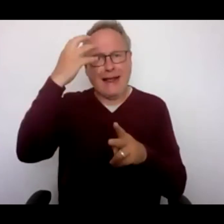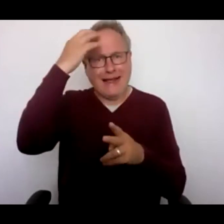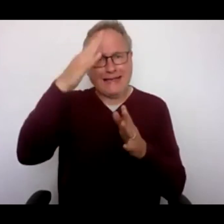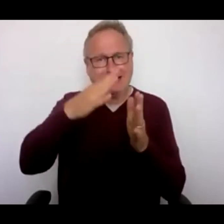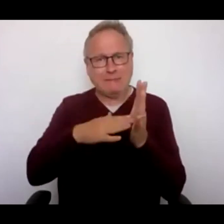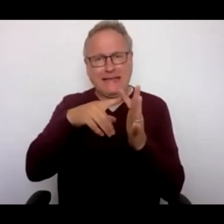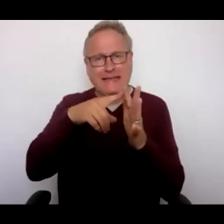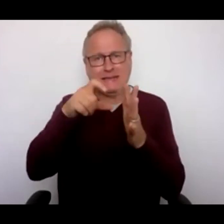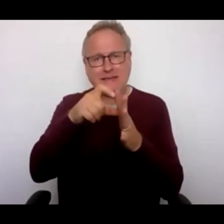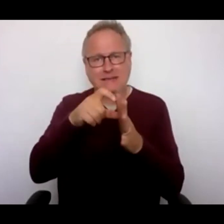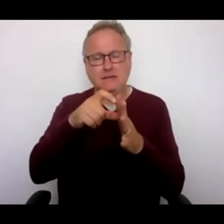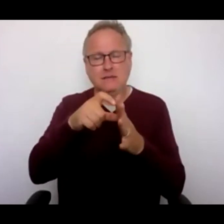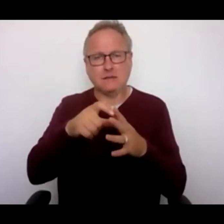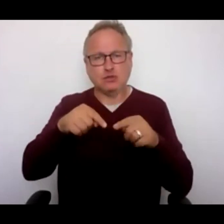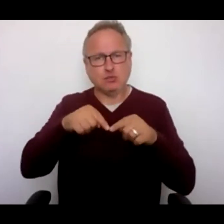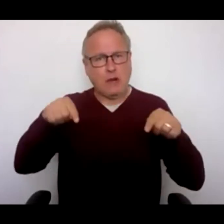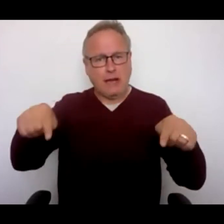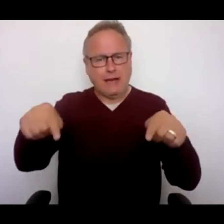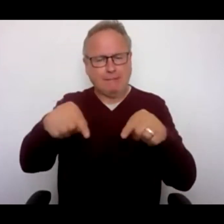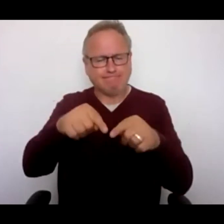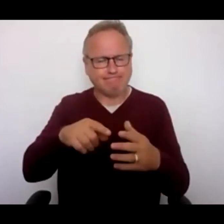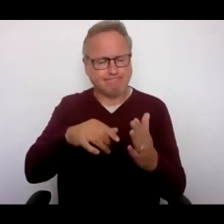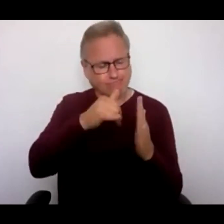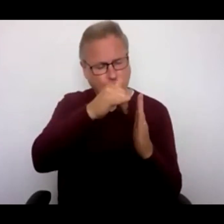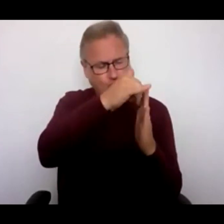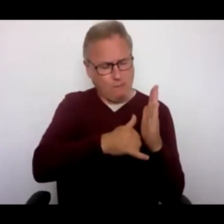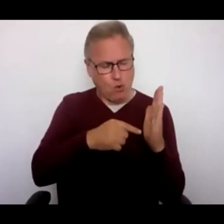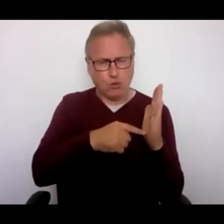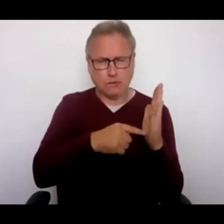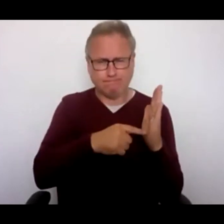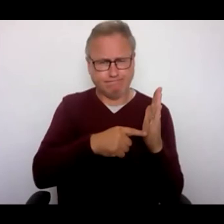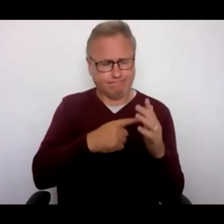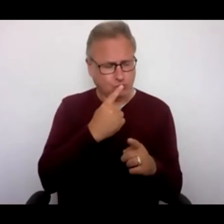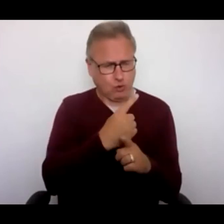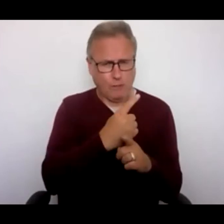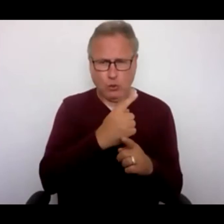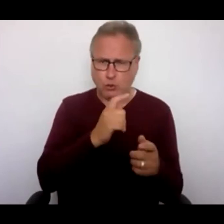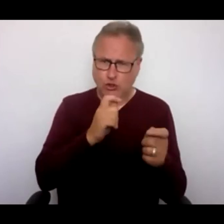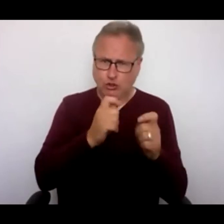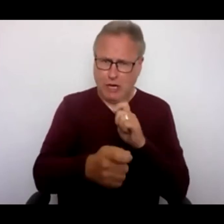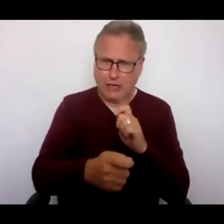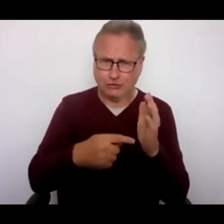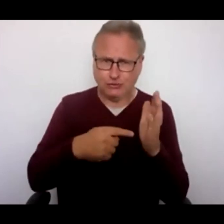This is a report about the changes and how they will affect disabled people.